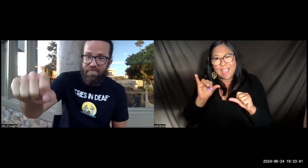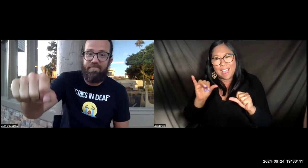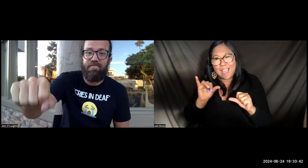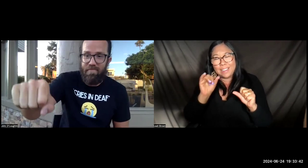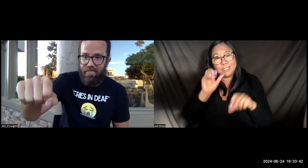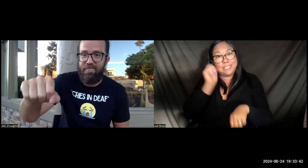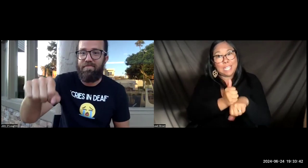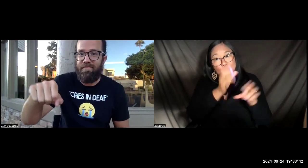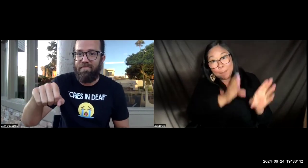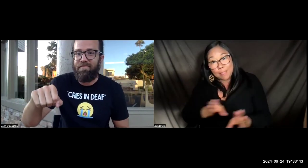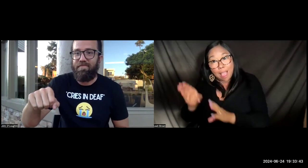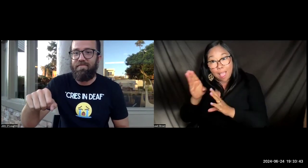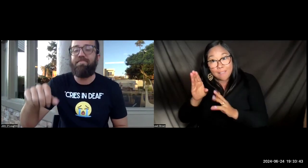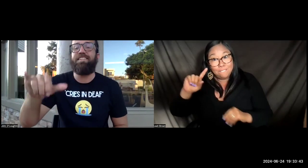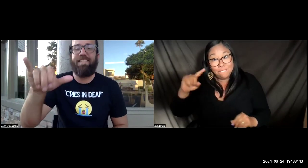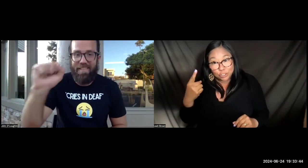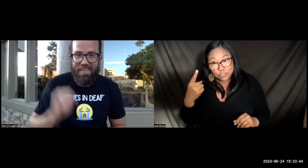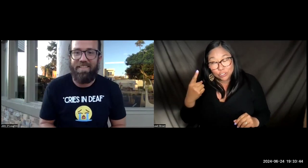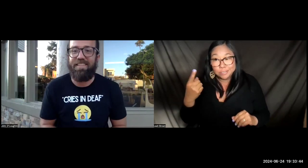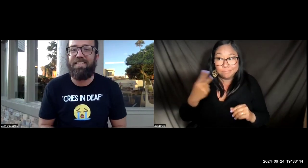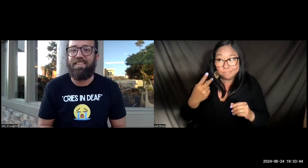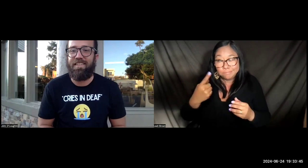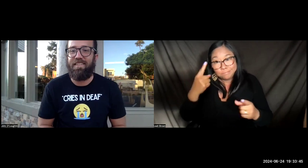then record quietly?